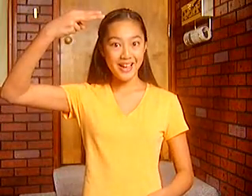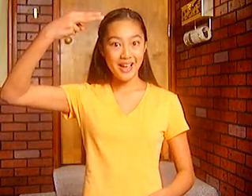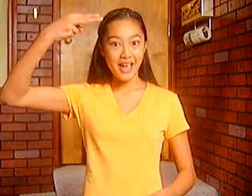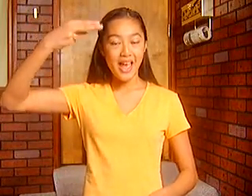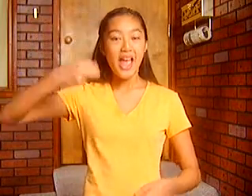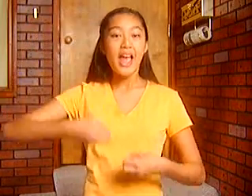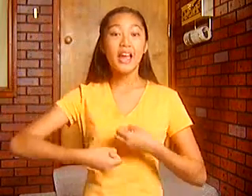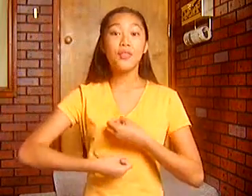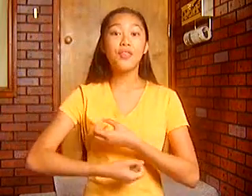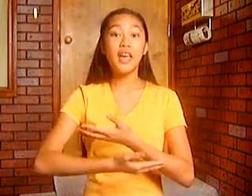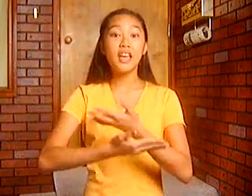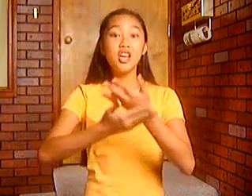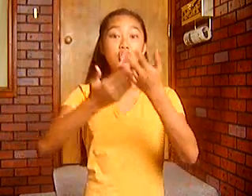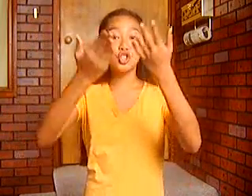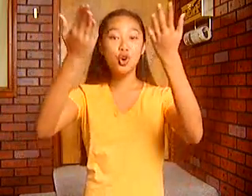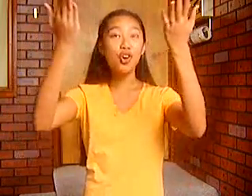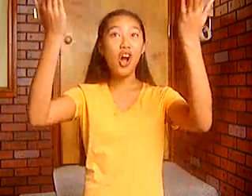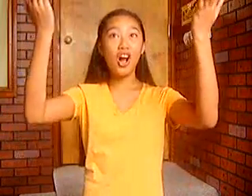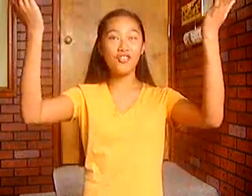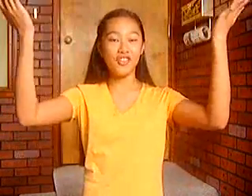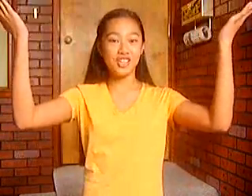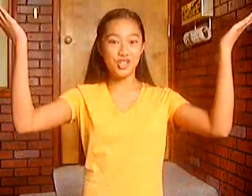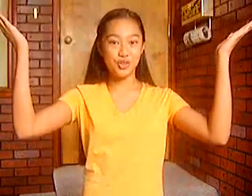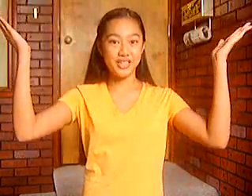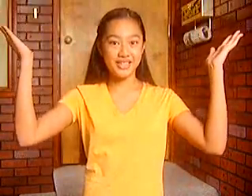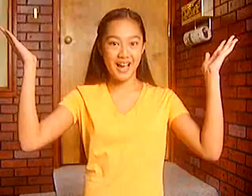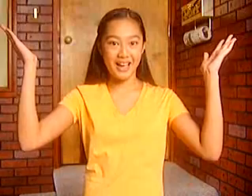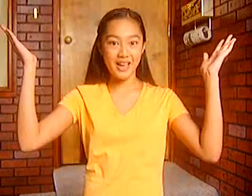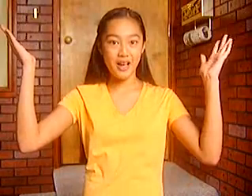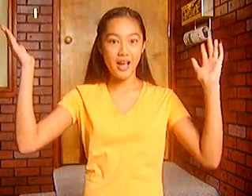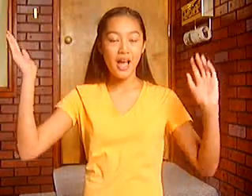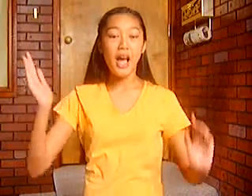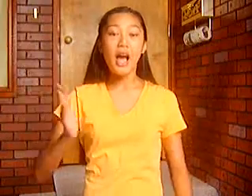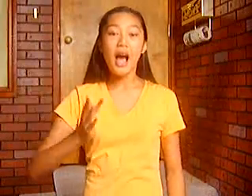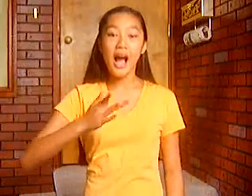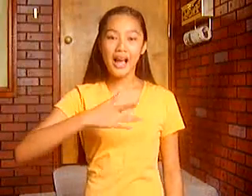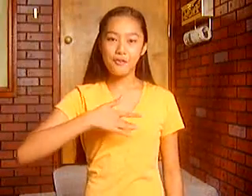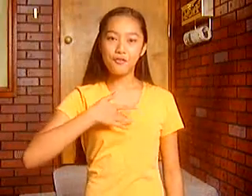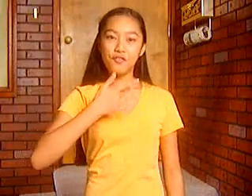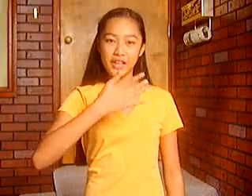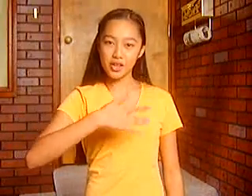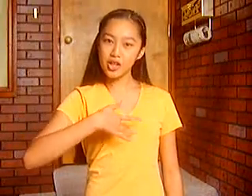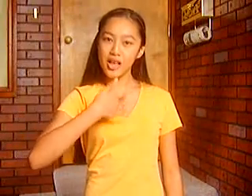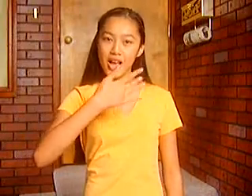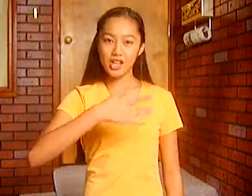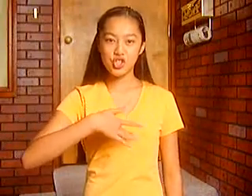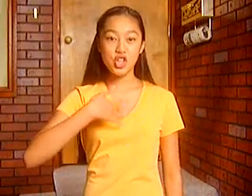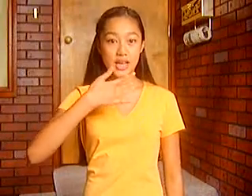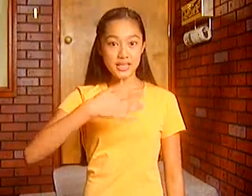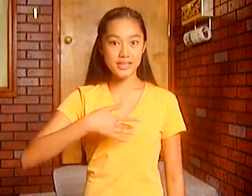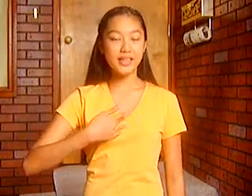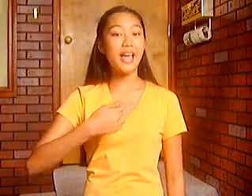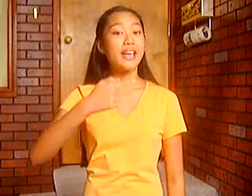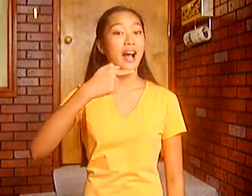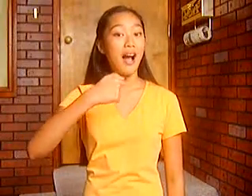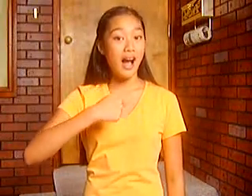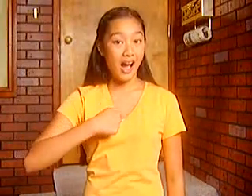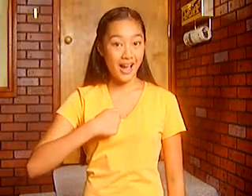and they soar off into the sky. I feel just like I